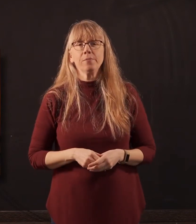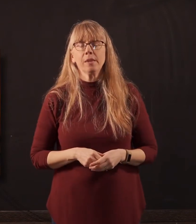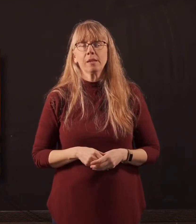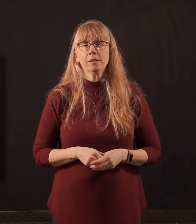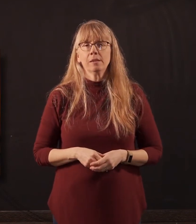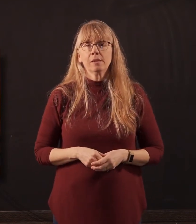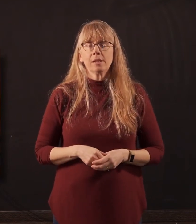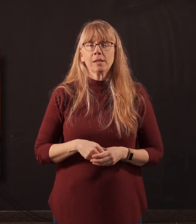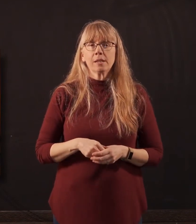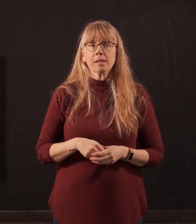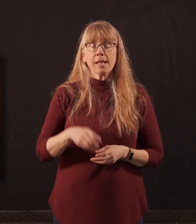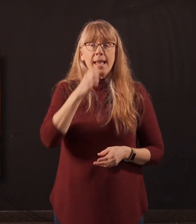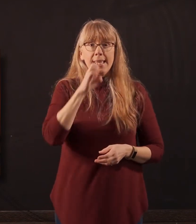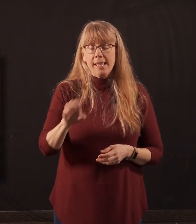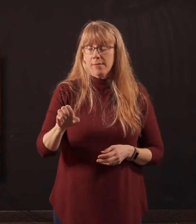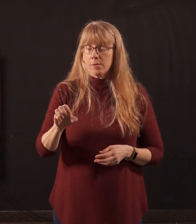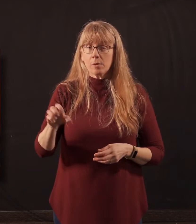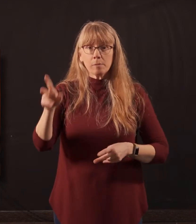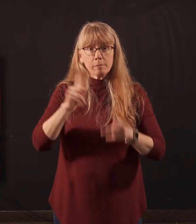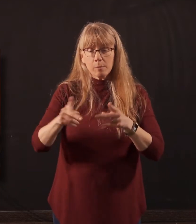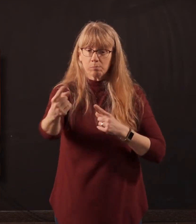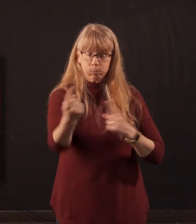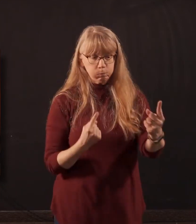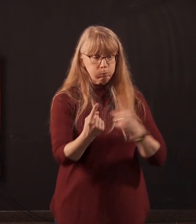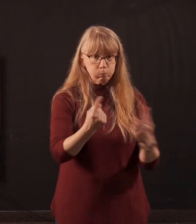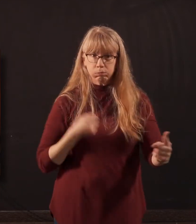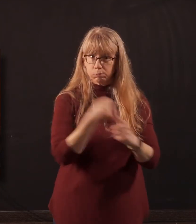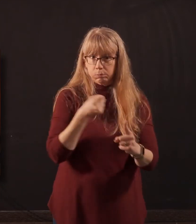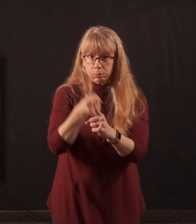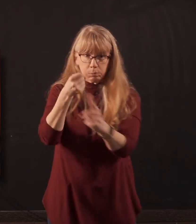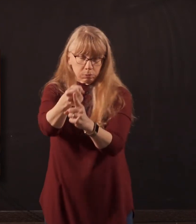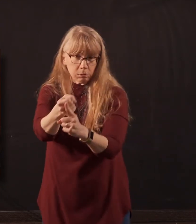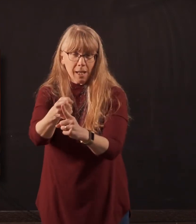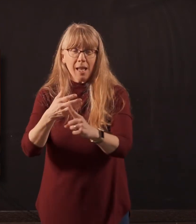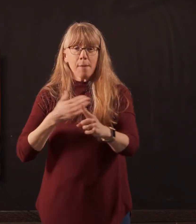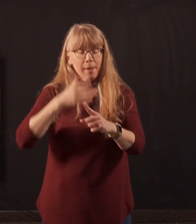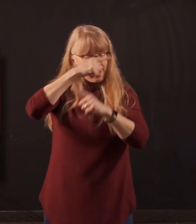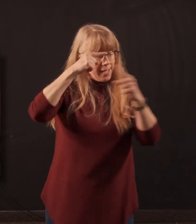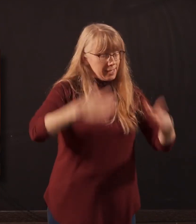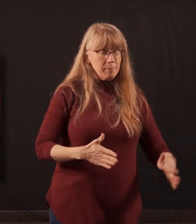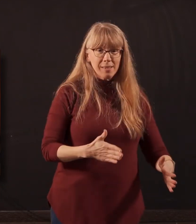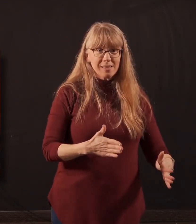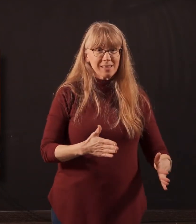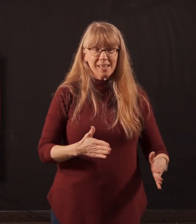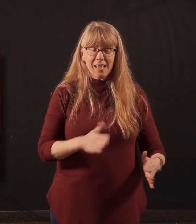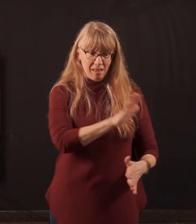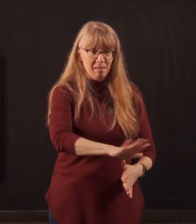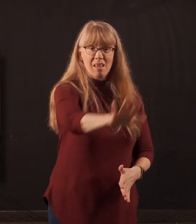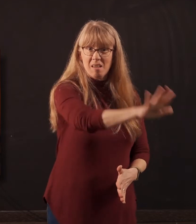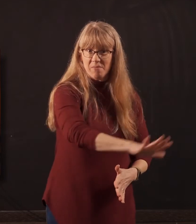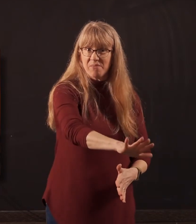love